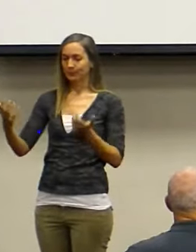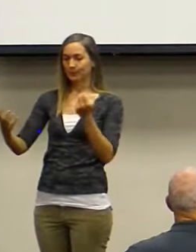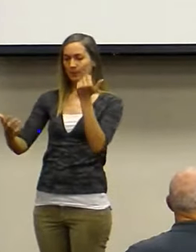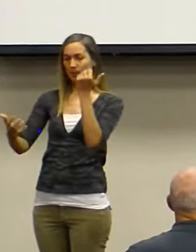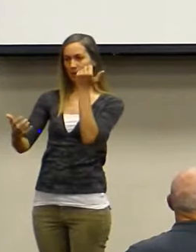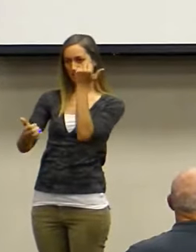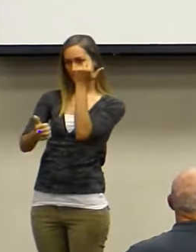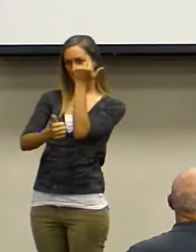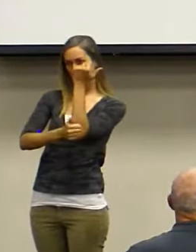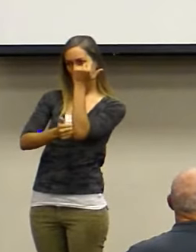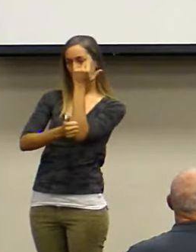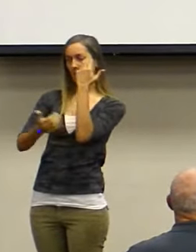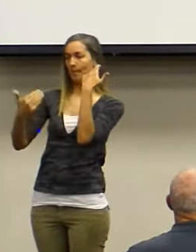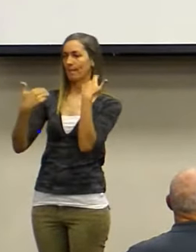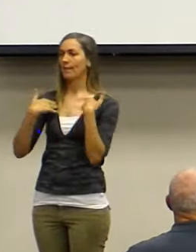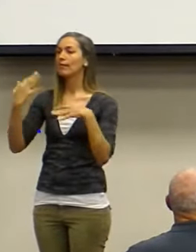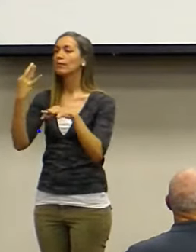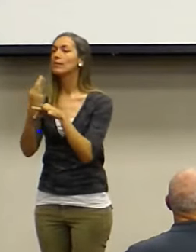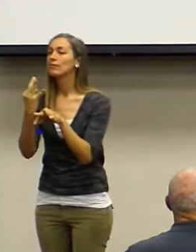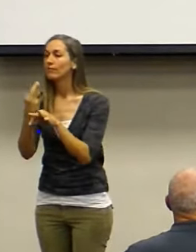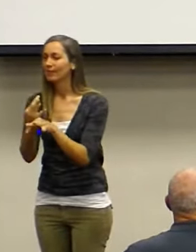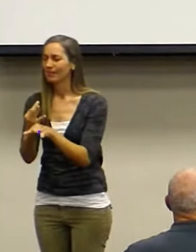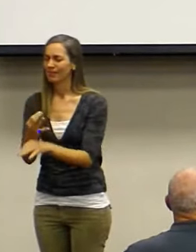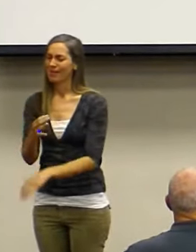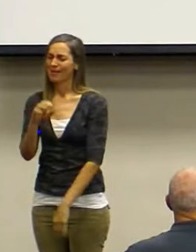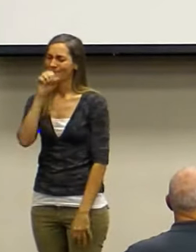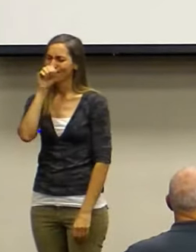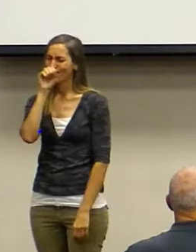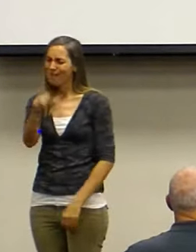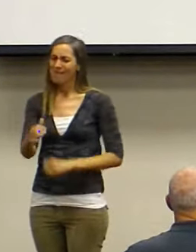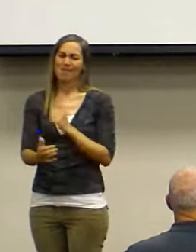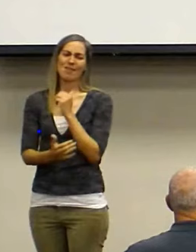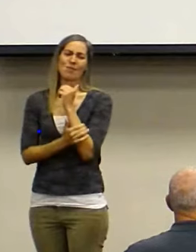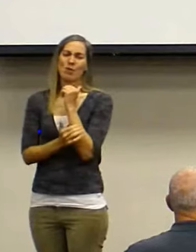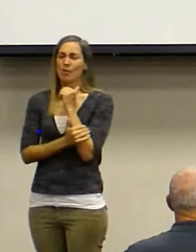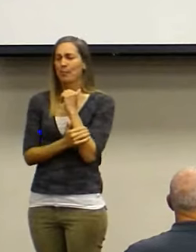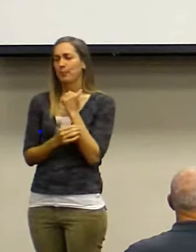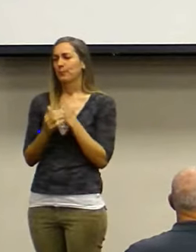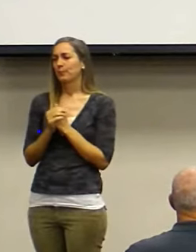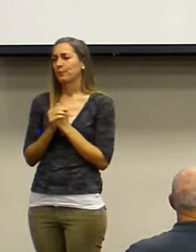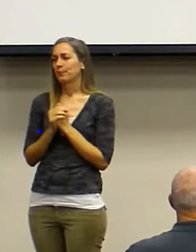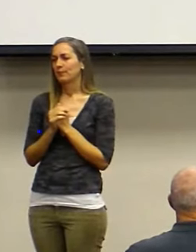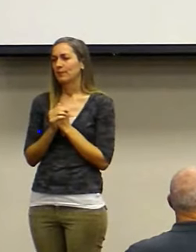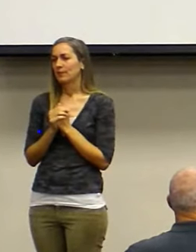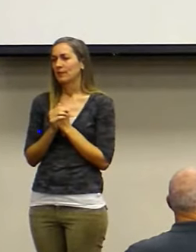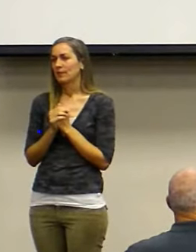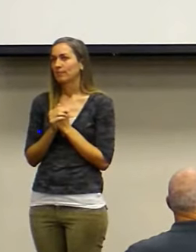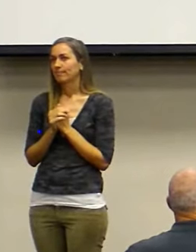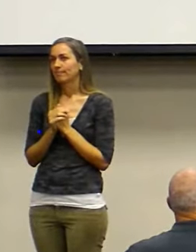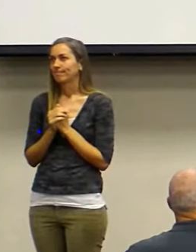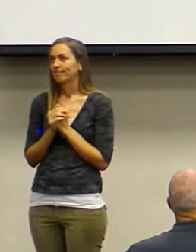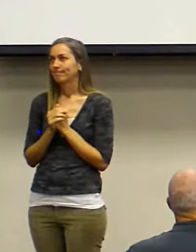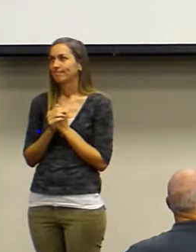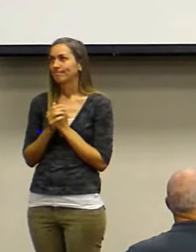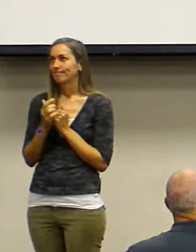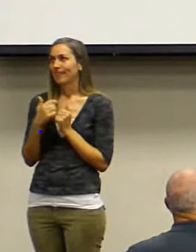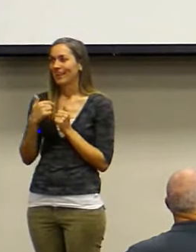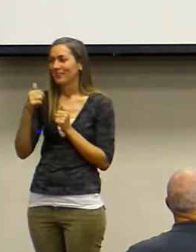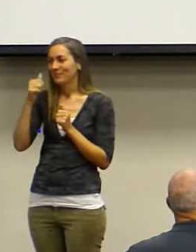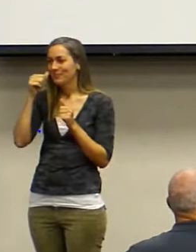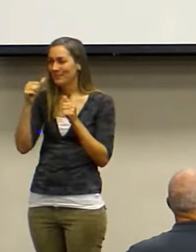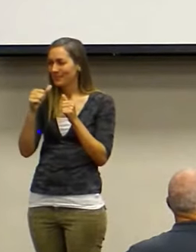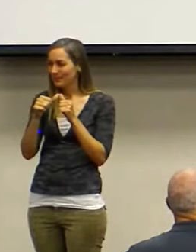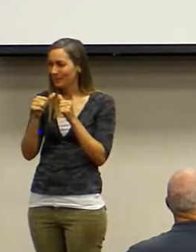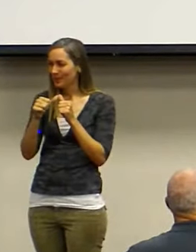had faith. I love Abraham. And at this moment, when I was doing this, reminded me of a picture Victor showed us once.